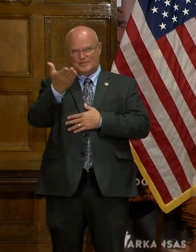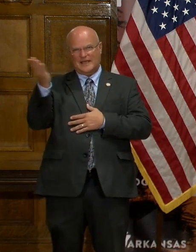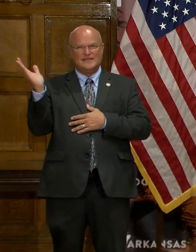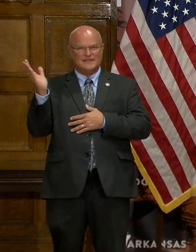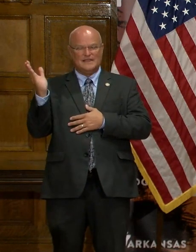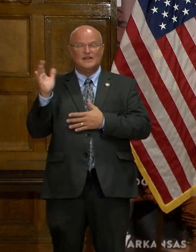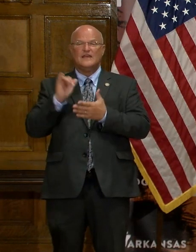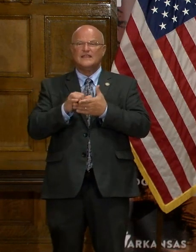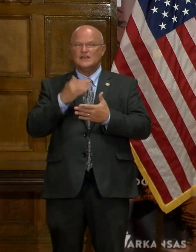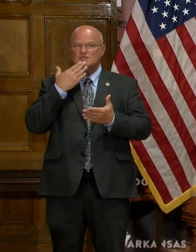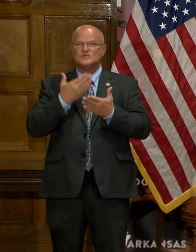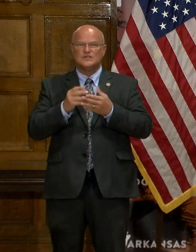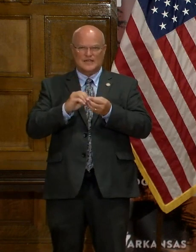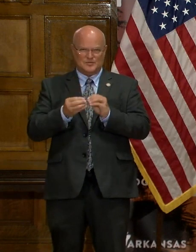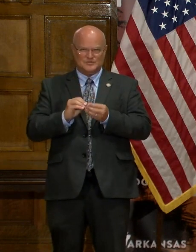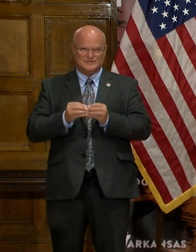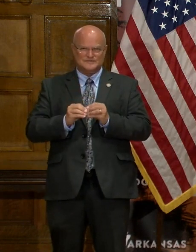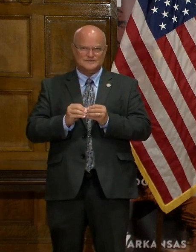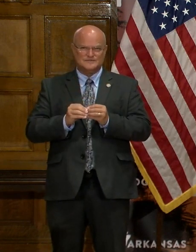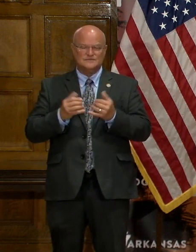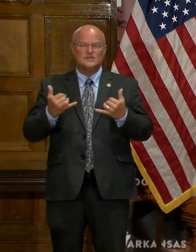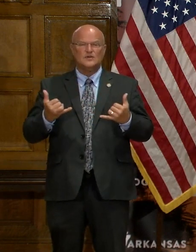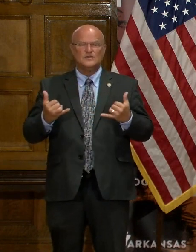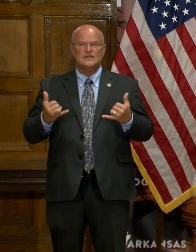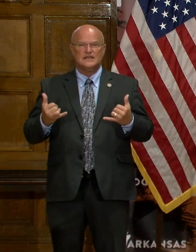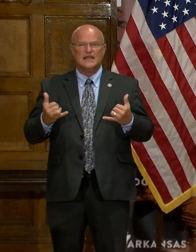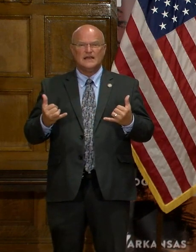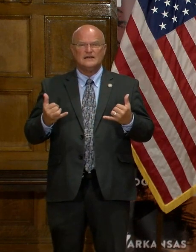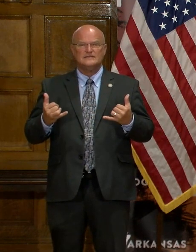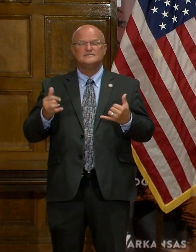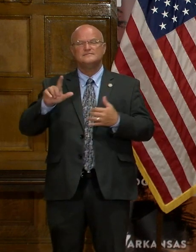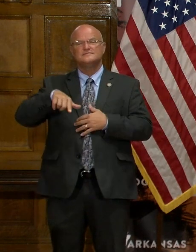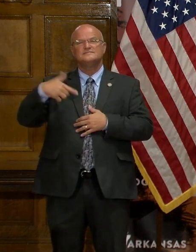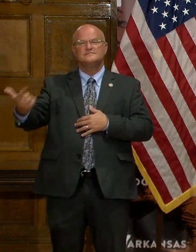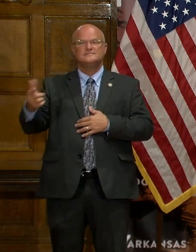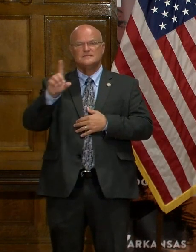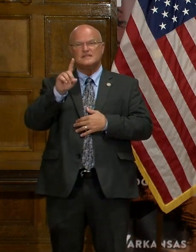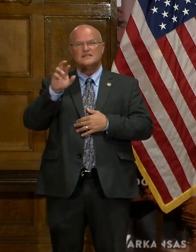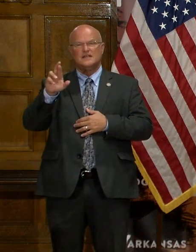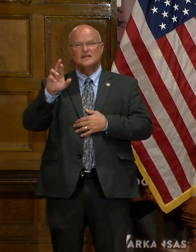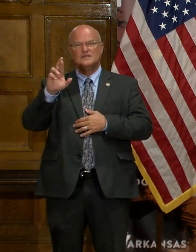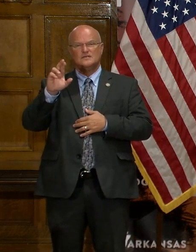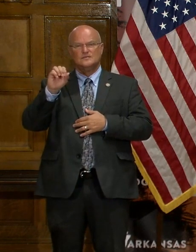there. And those are encouraging numbers. With that, Dr. Romero.